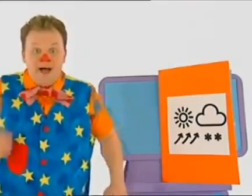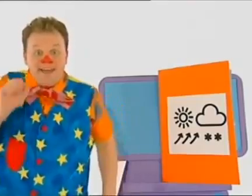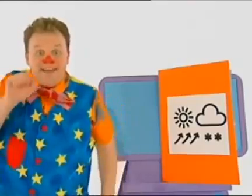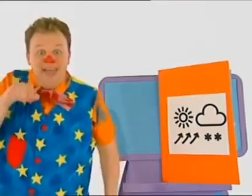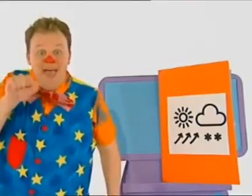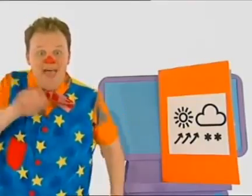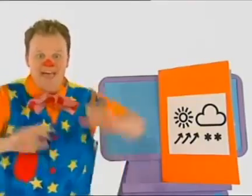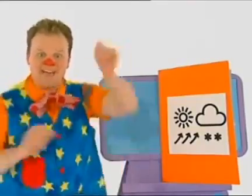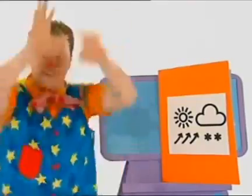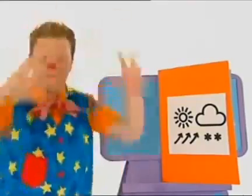Yes.